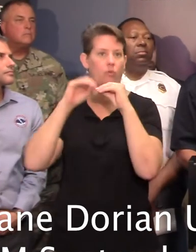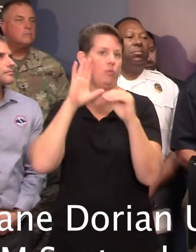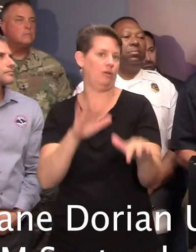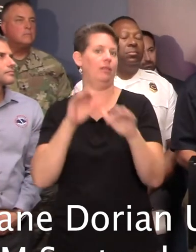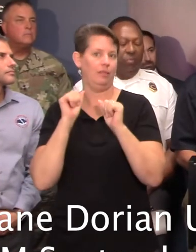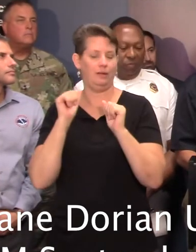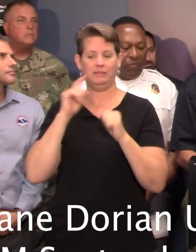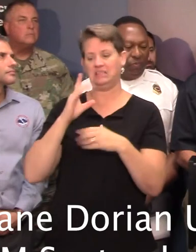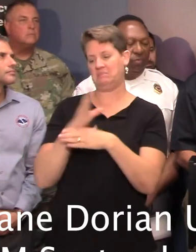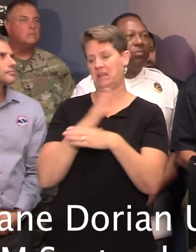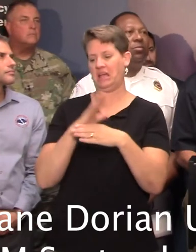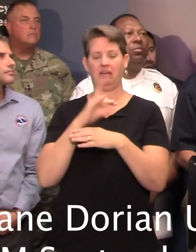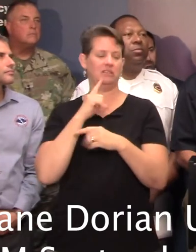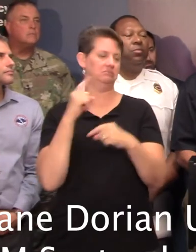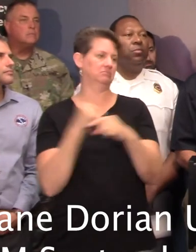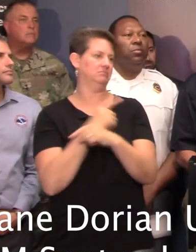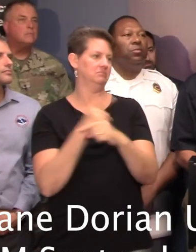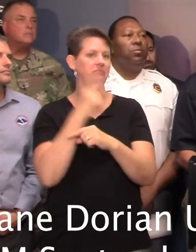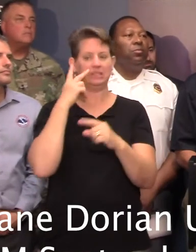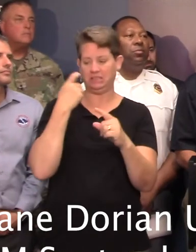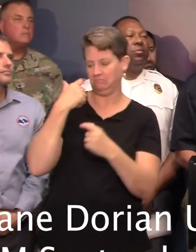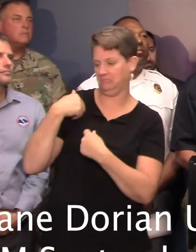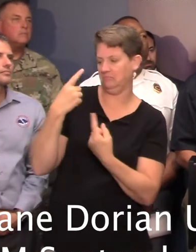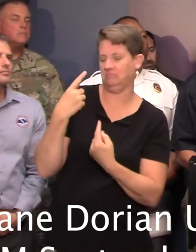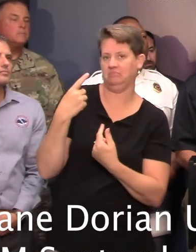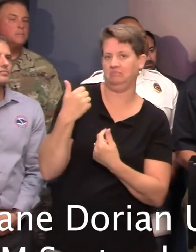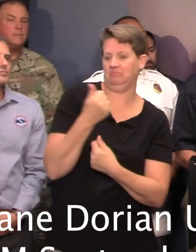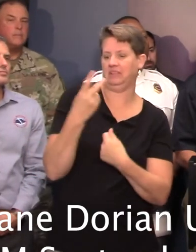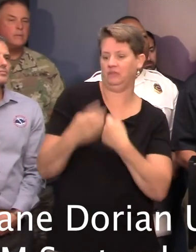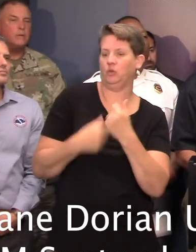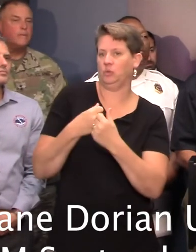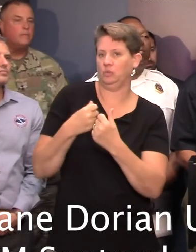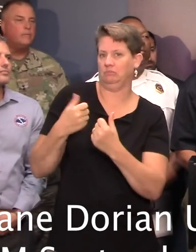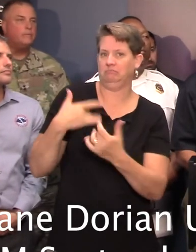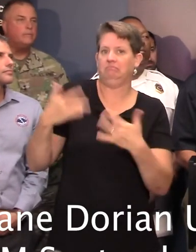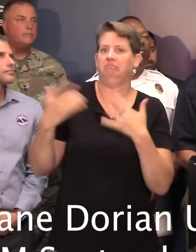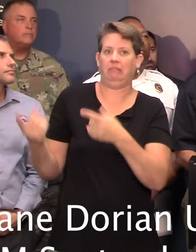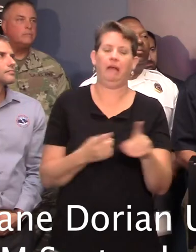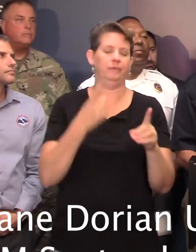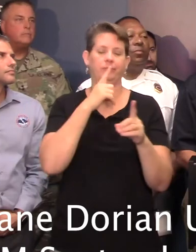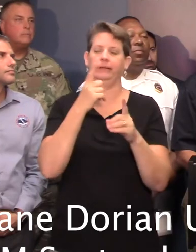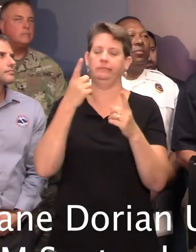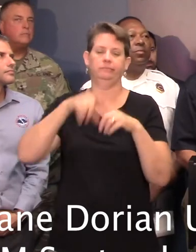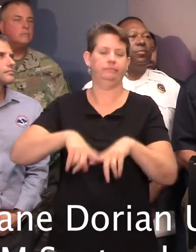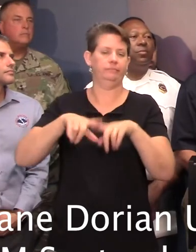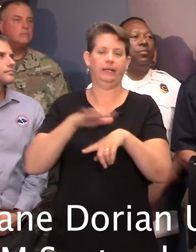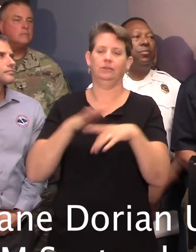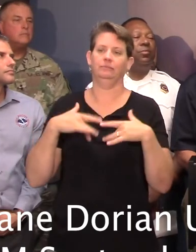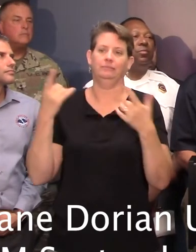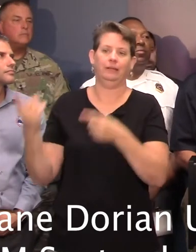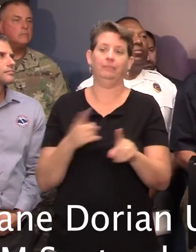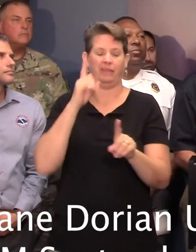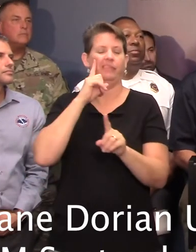on average that's about the same way we've seen here recently in the last couple of events, and it just changes from event to event, but I